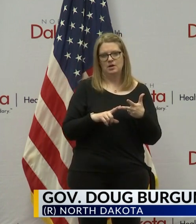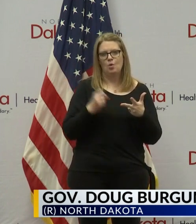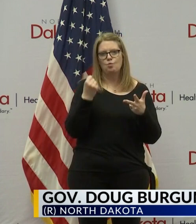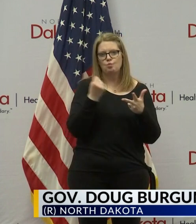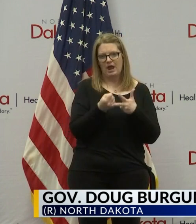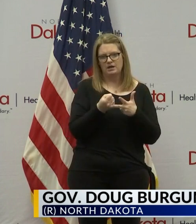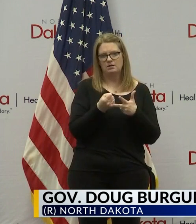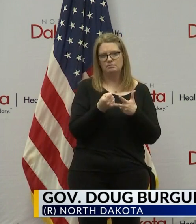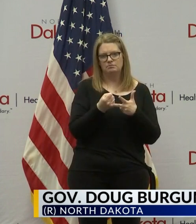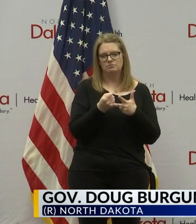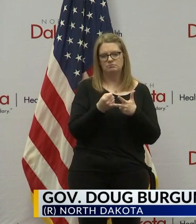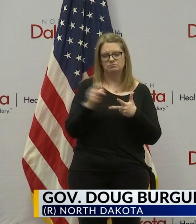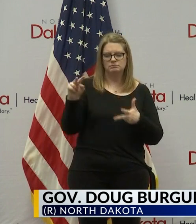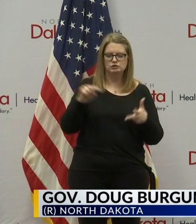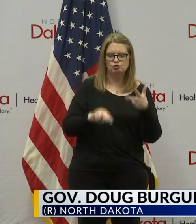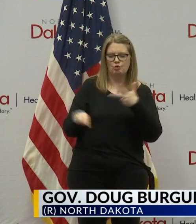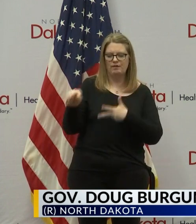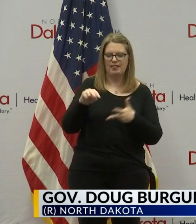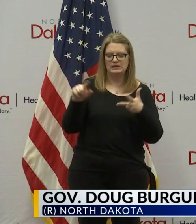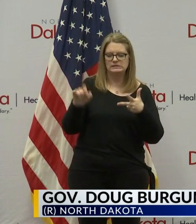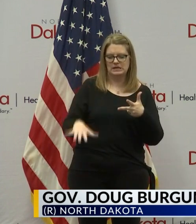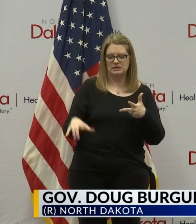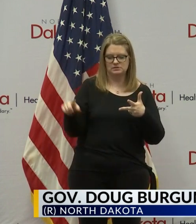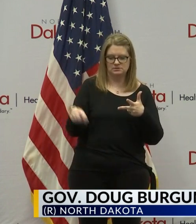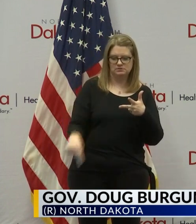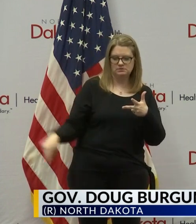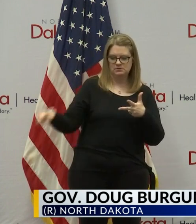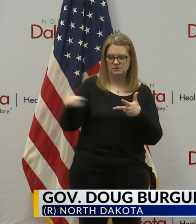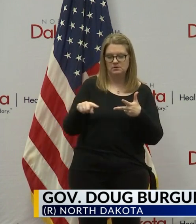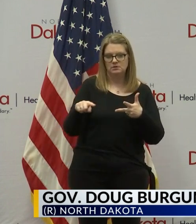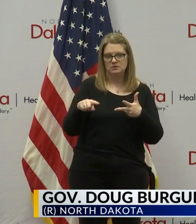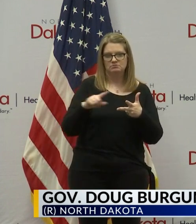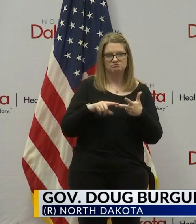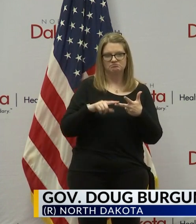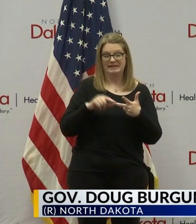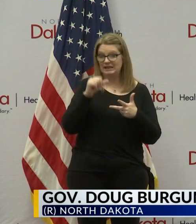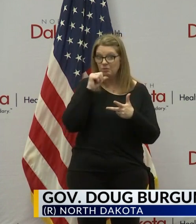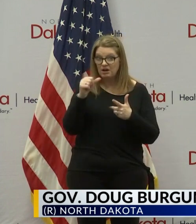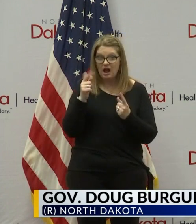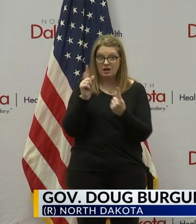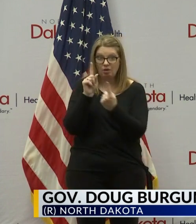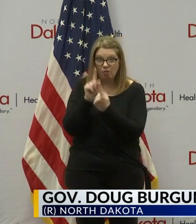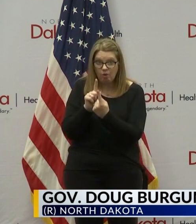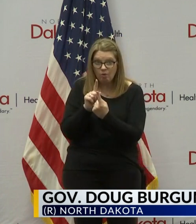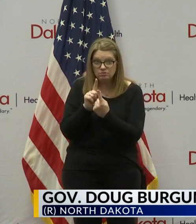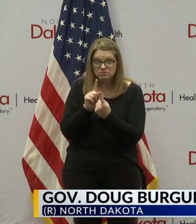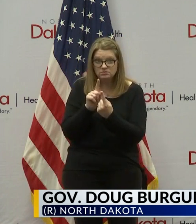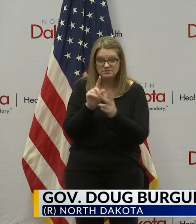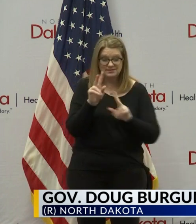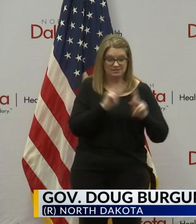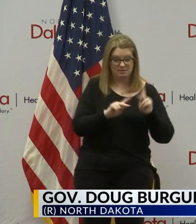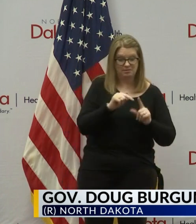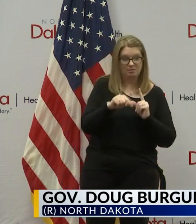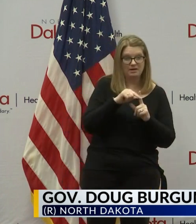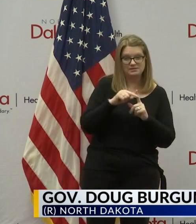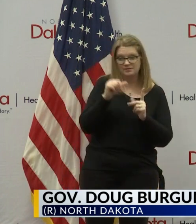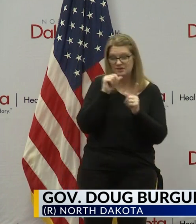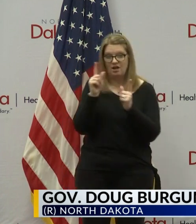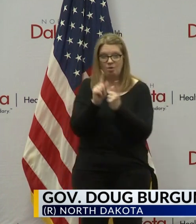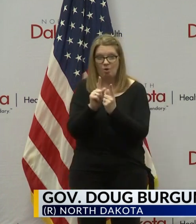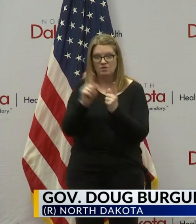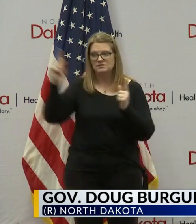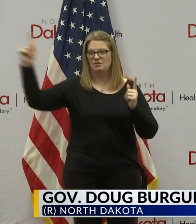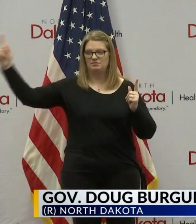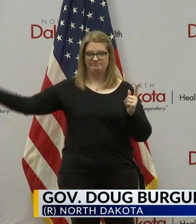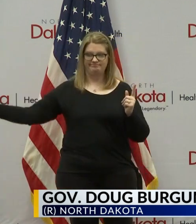a randomized surveillance test of some people that were not known to be in close contact with the original positives, but just